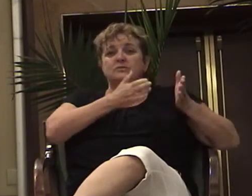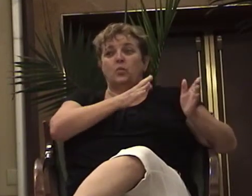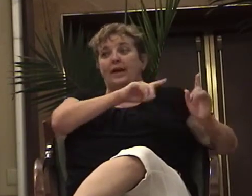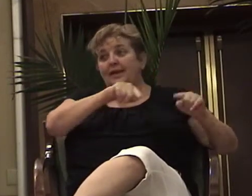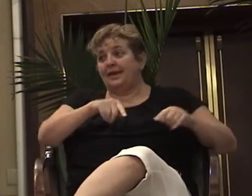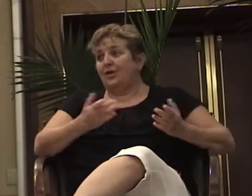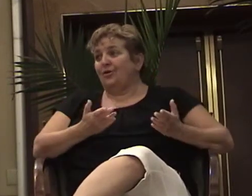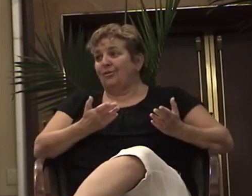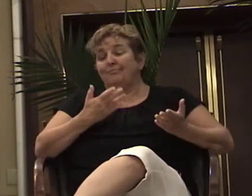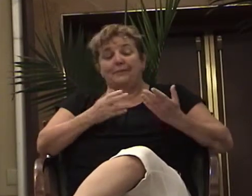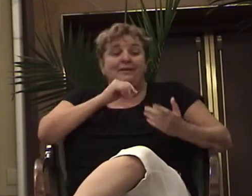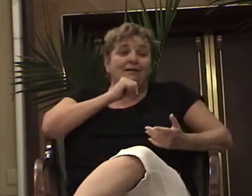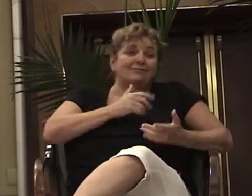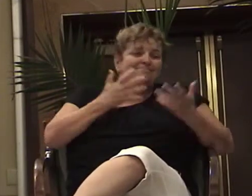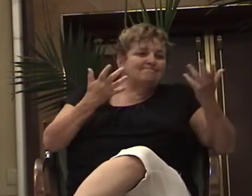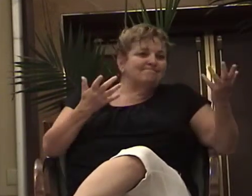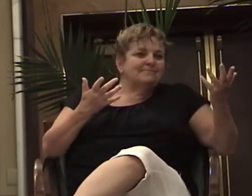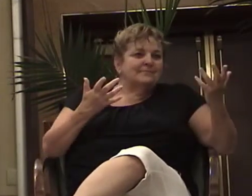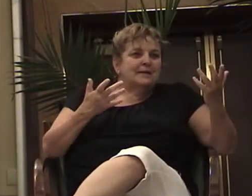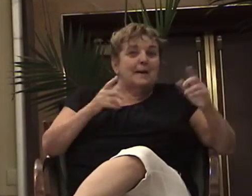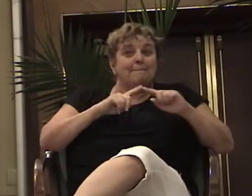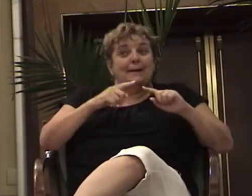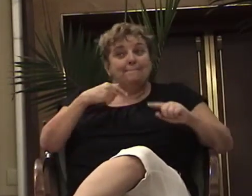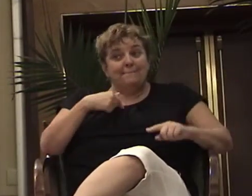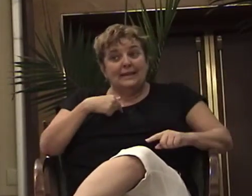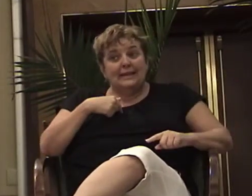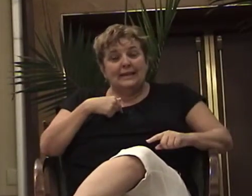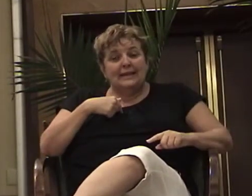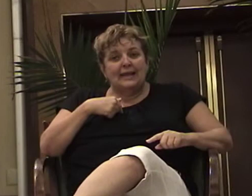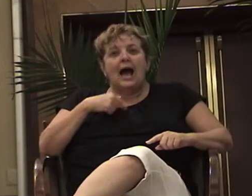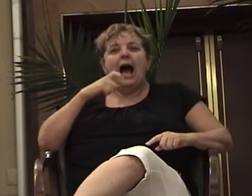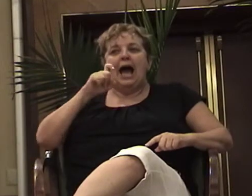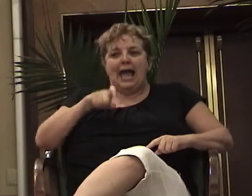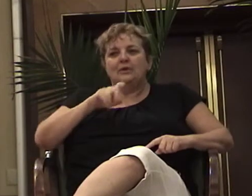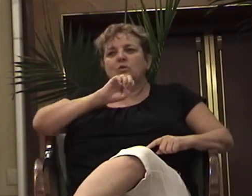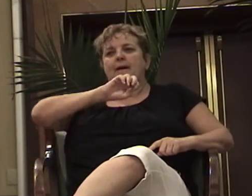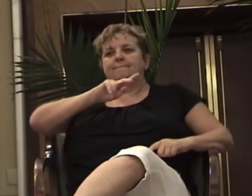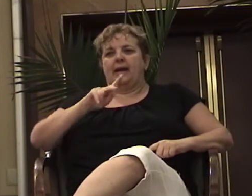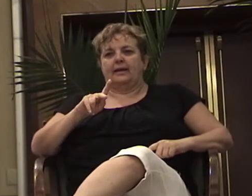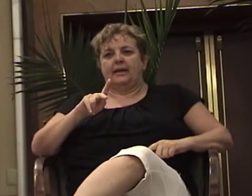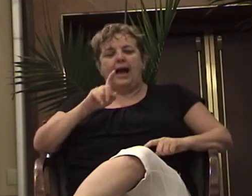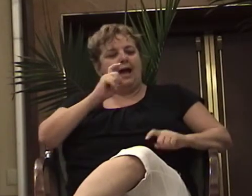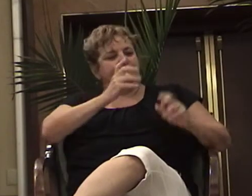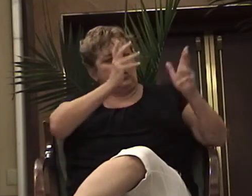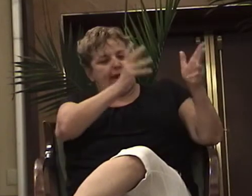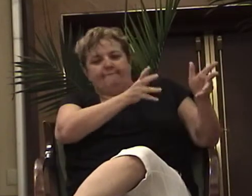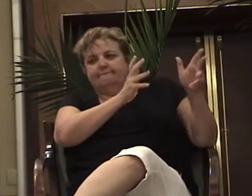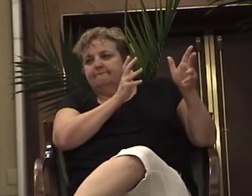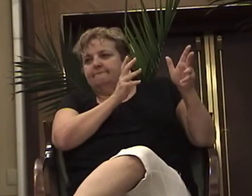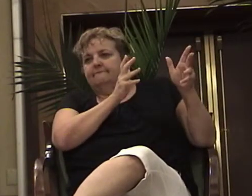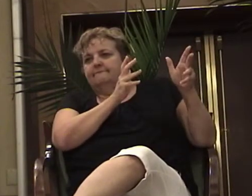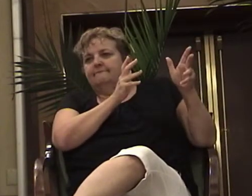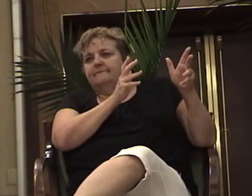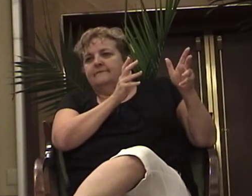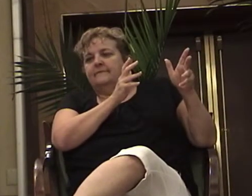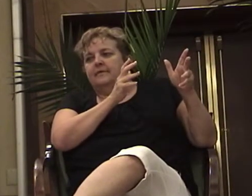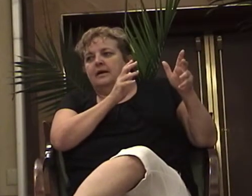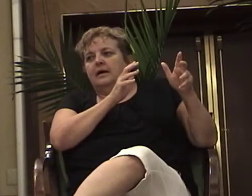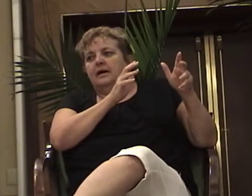But I know that I had to get back to him. And I had to leave him alone. And I did what I wanted to do. I was able to clean off my